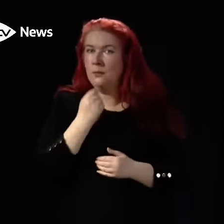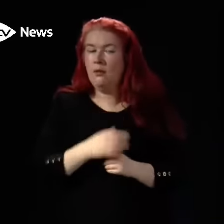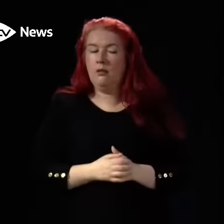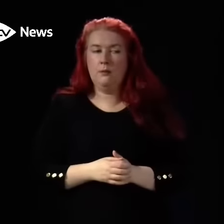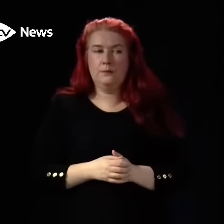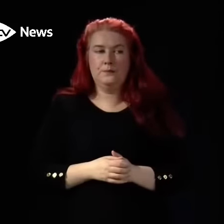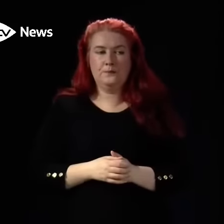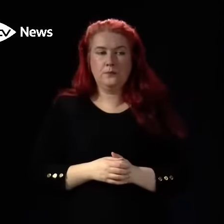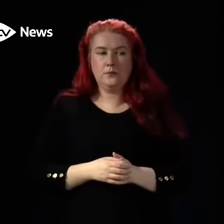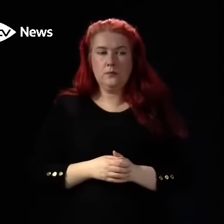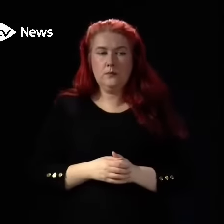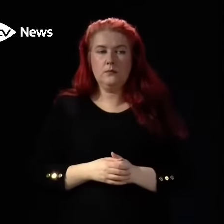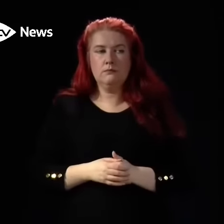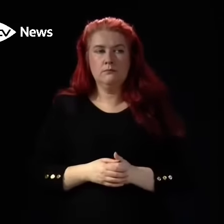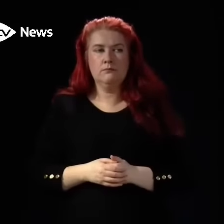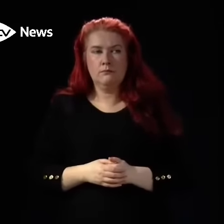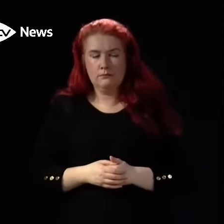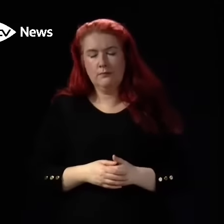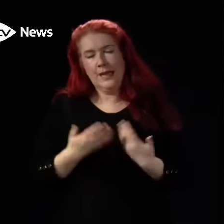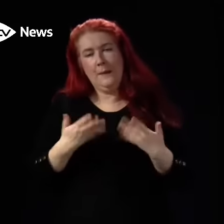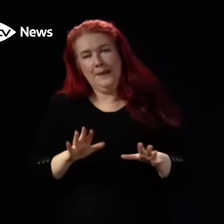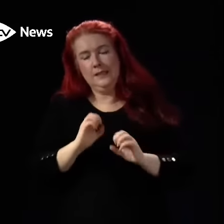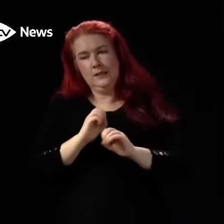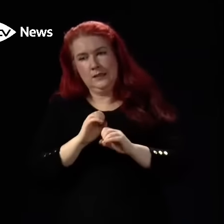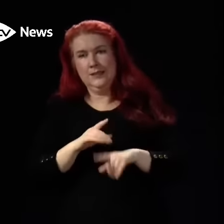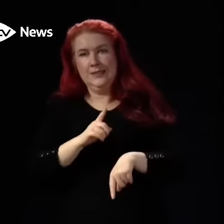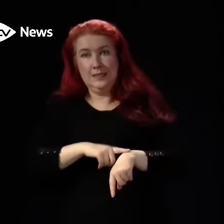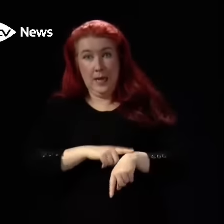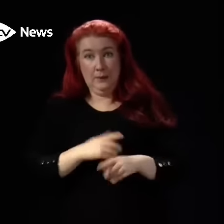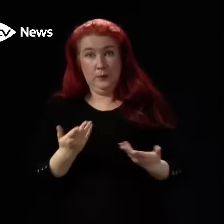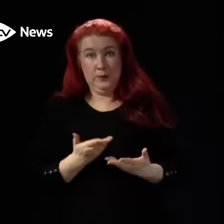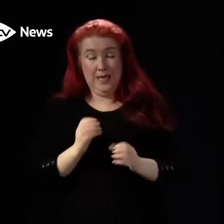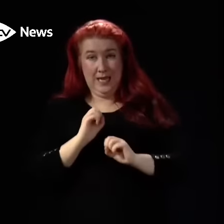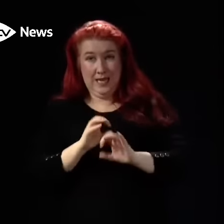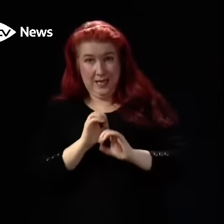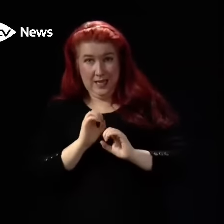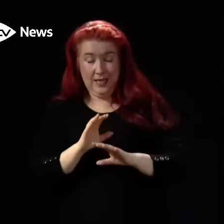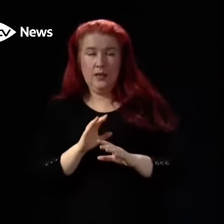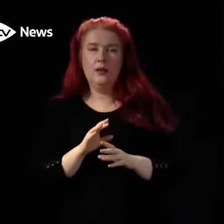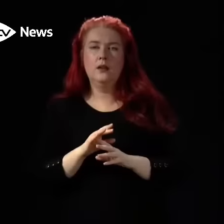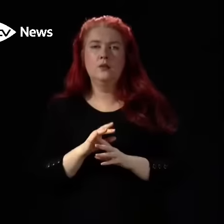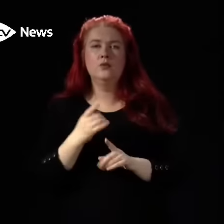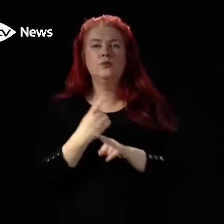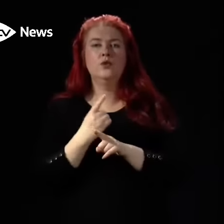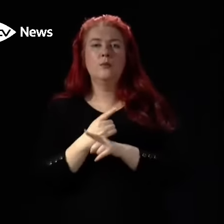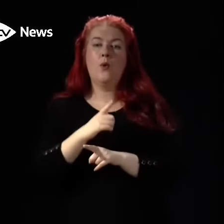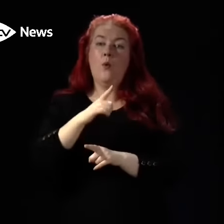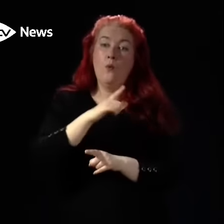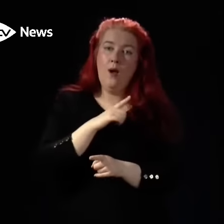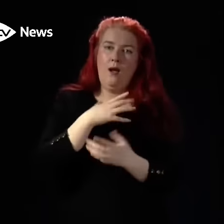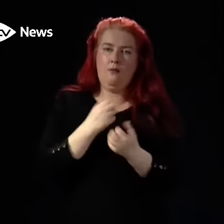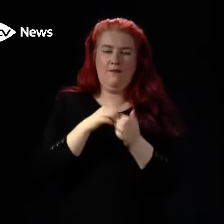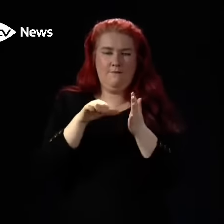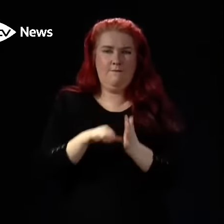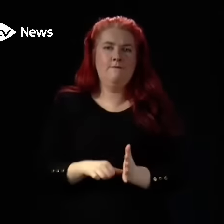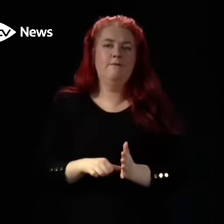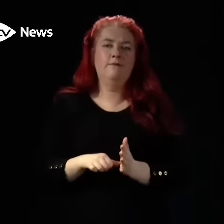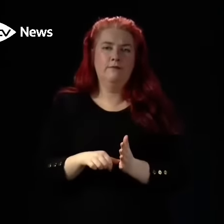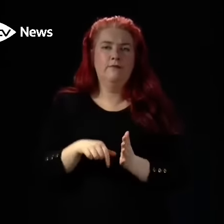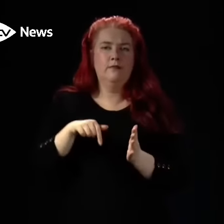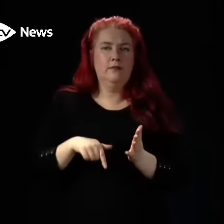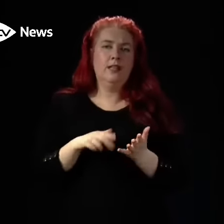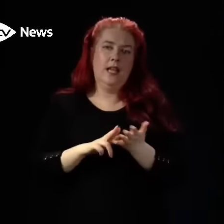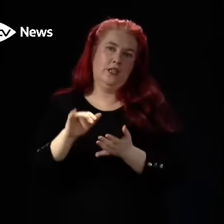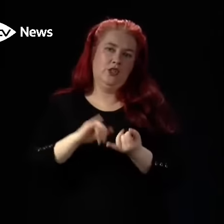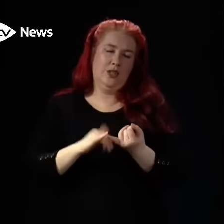you know, I spent a bit of time today, you know, a fair bit of time talking about the particular nature of the pressures right now. And that is